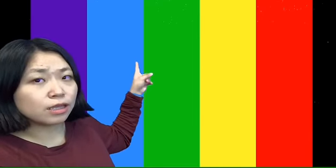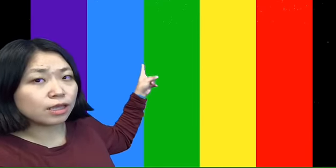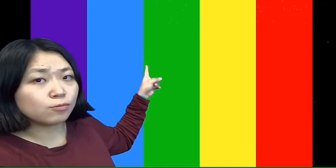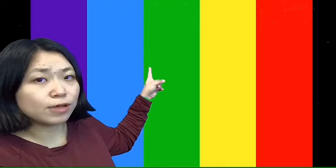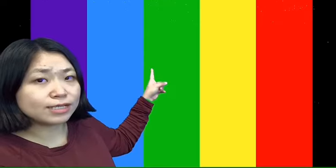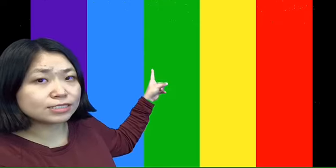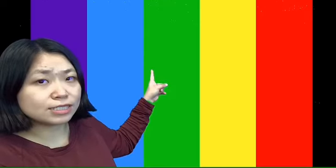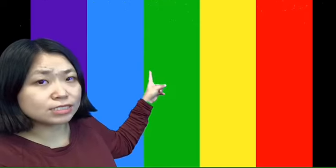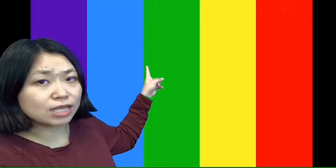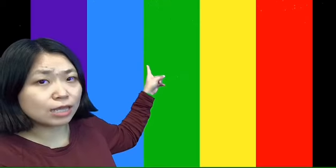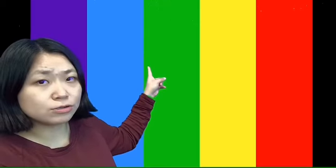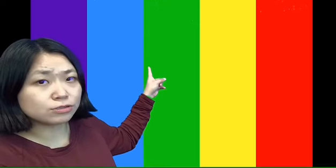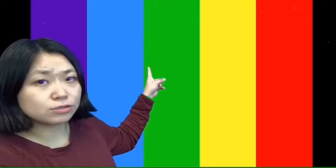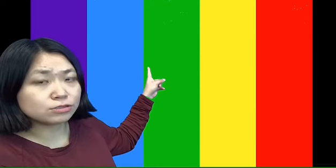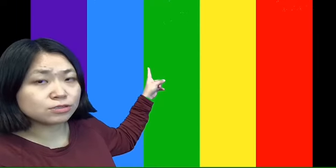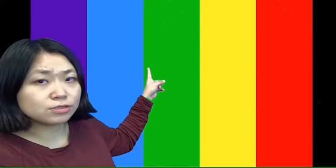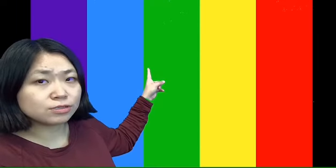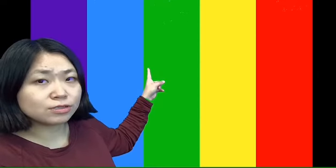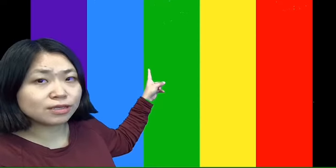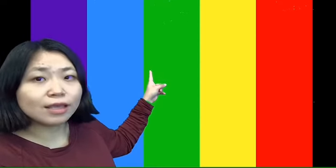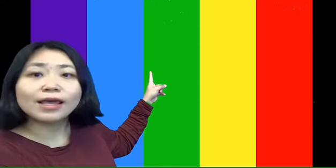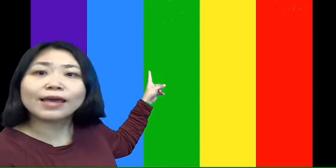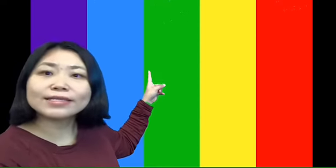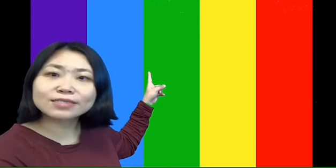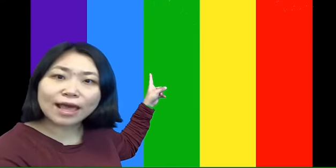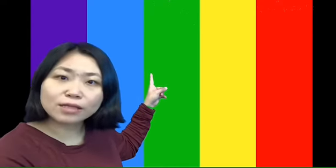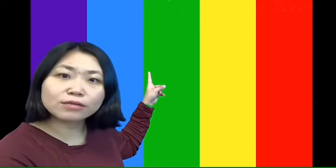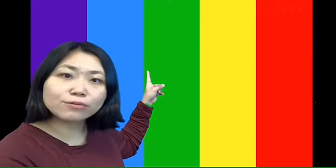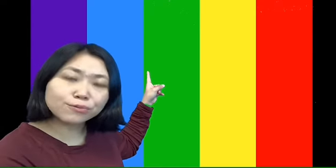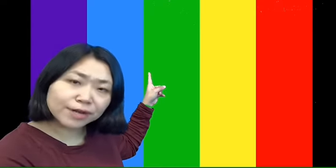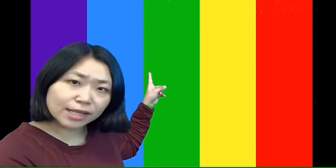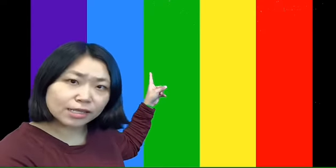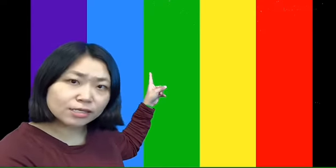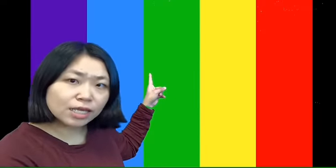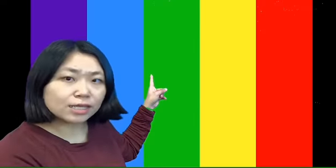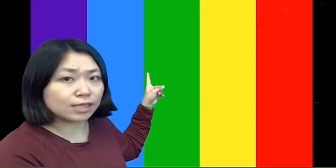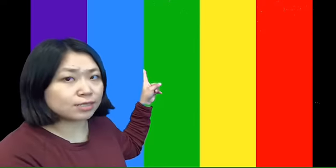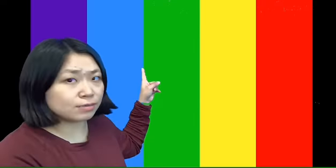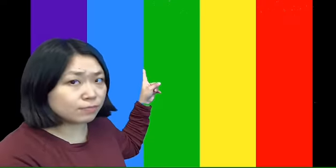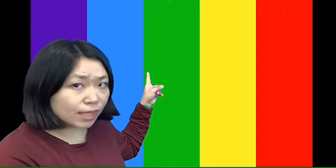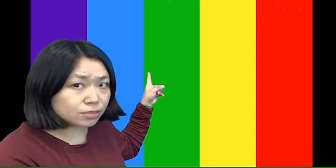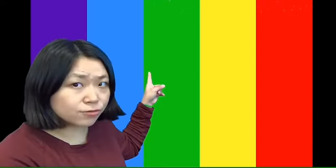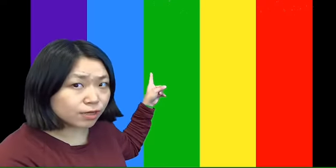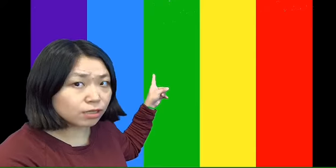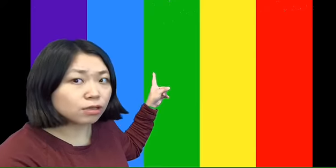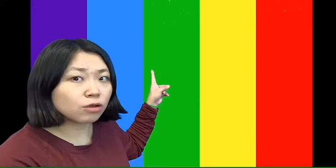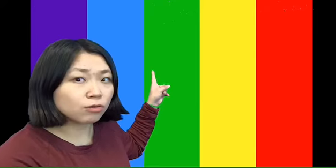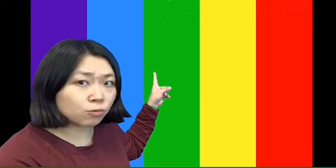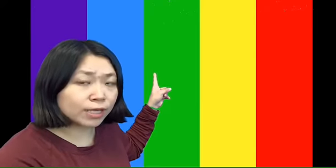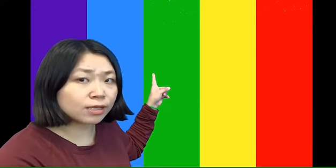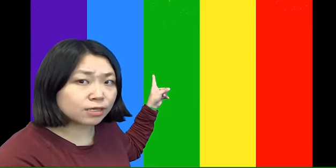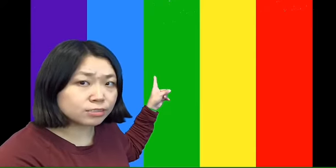And what is this color? It's color green, and in Mandarin, green is